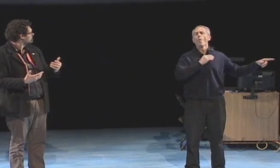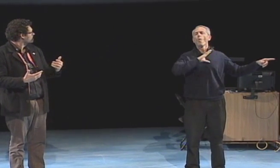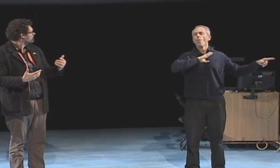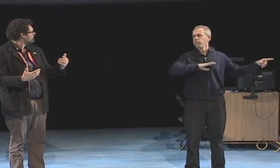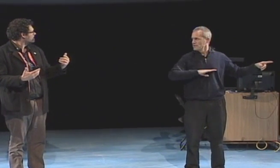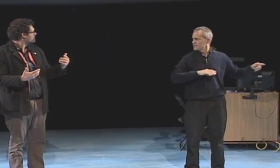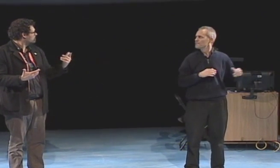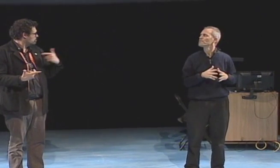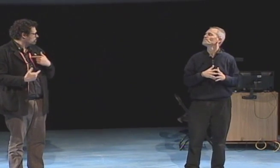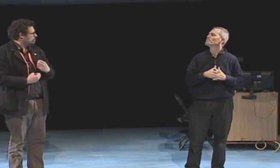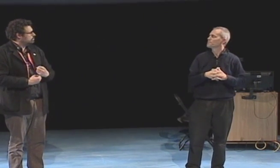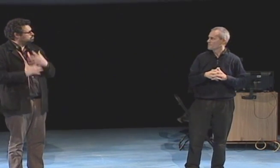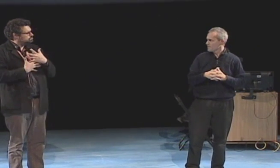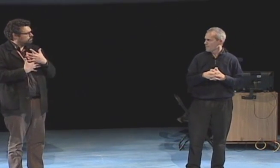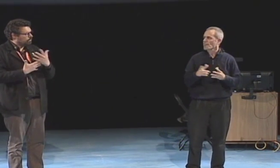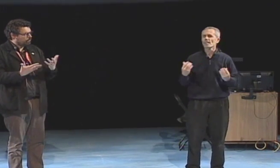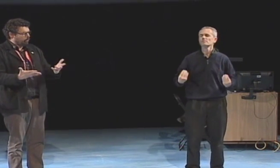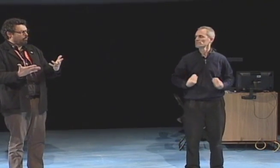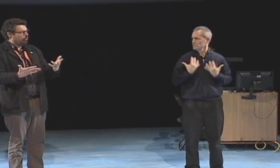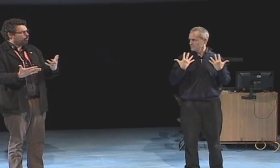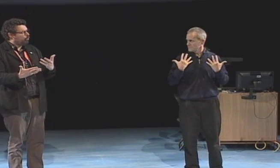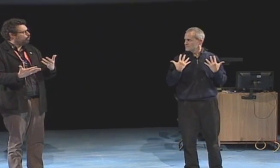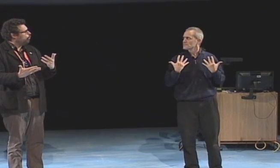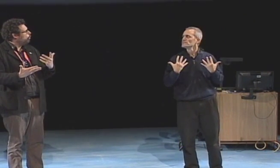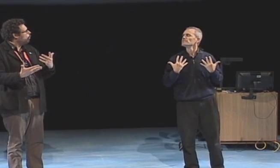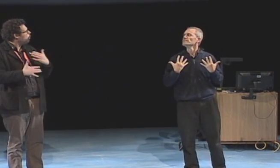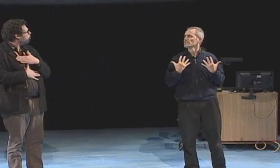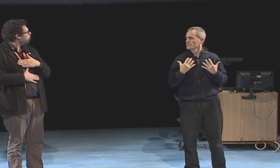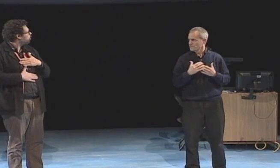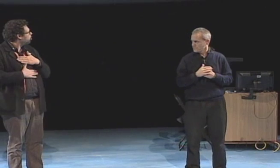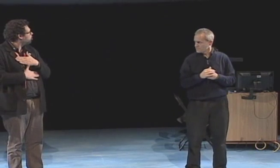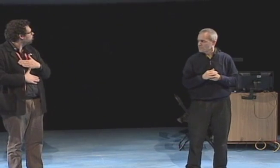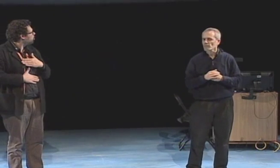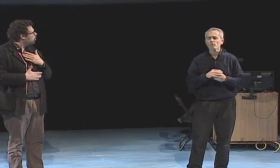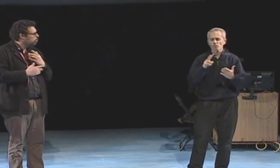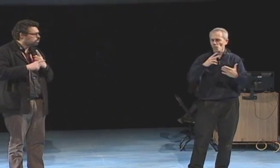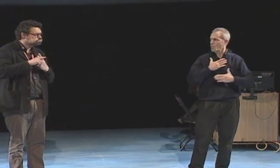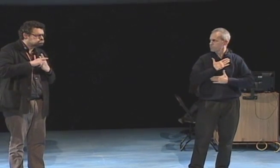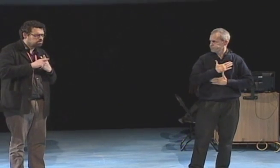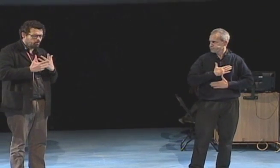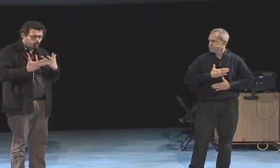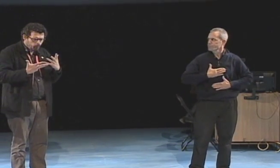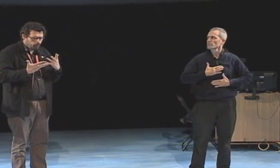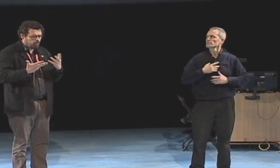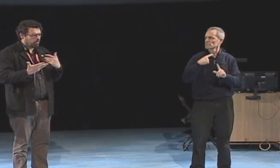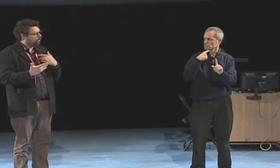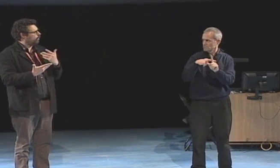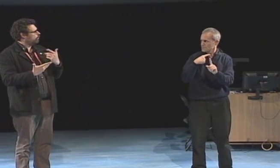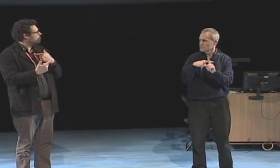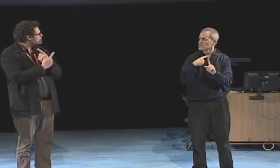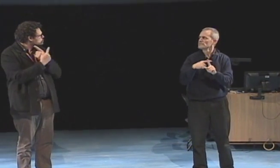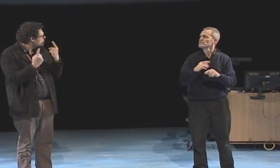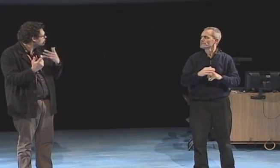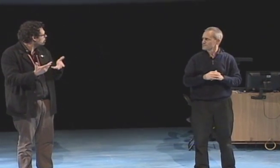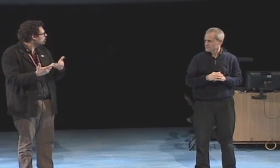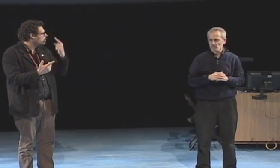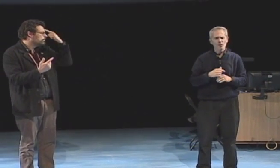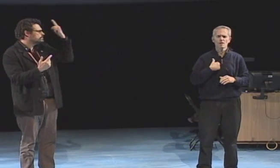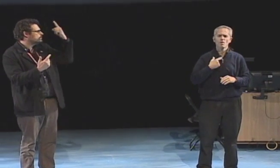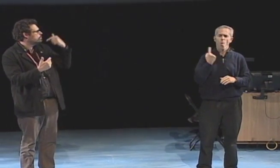what I had been doing I was not alone I was thrilled I was inspired